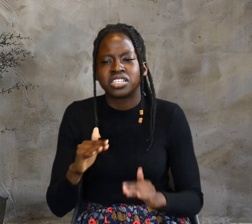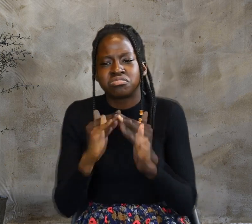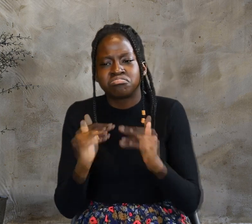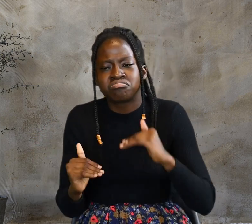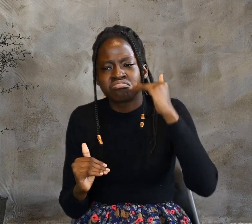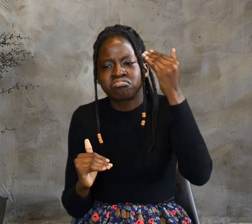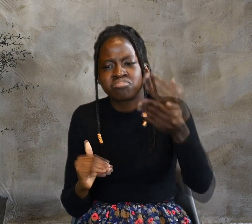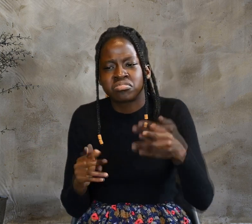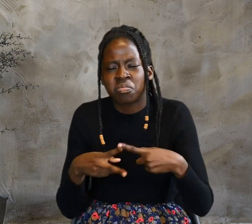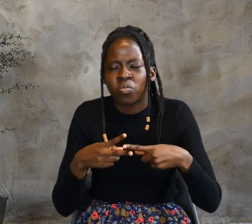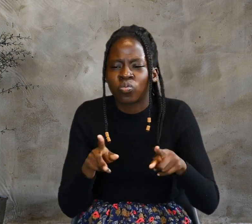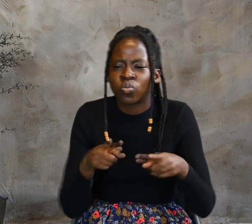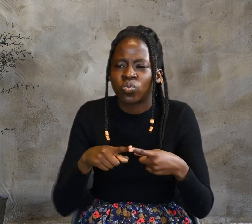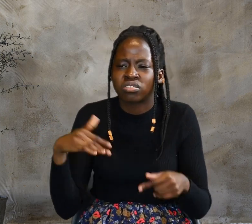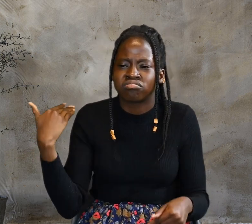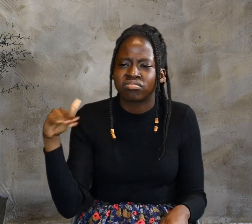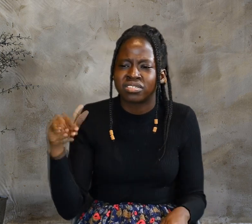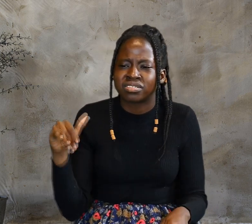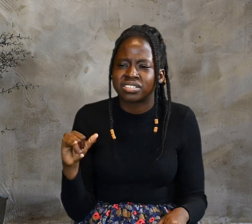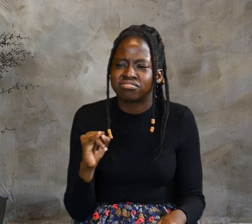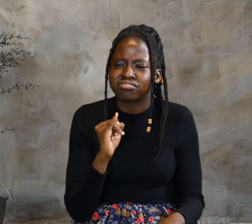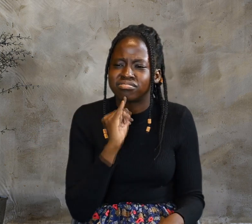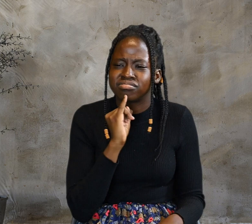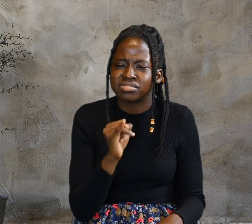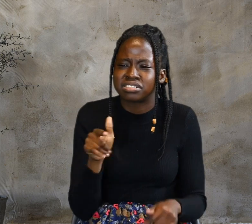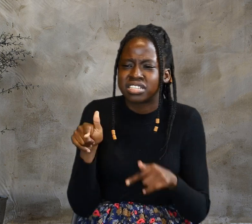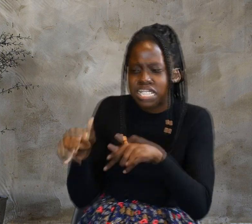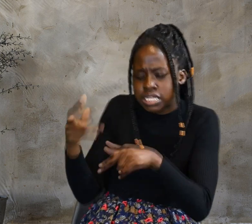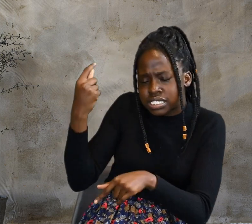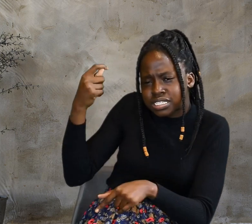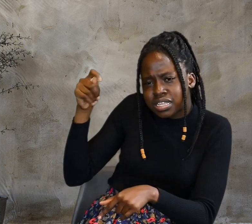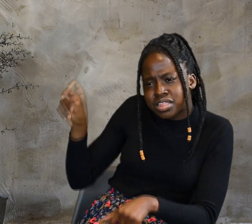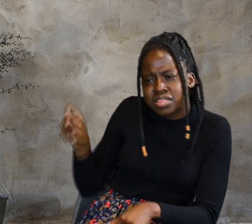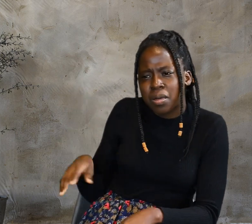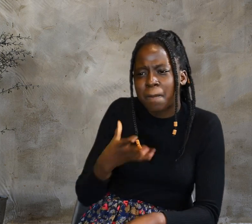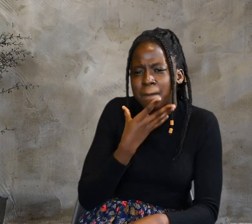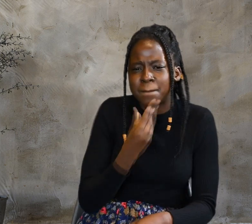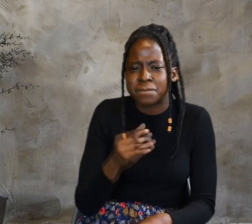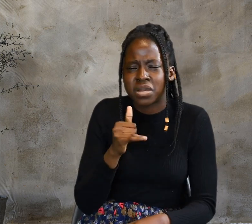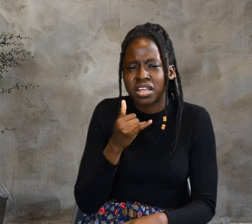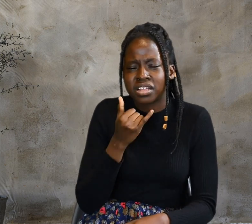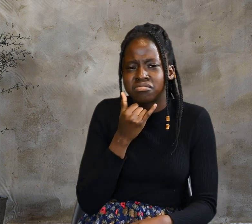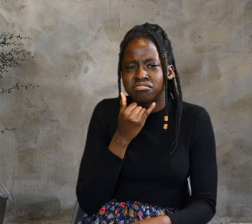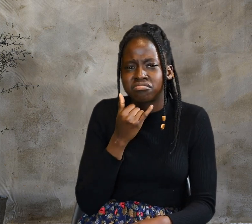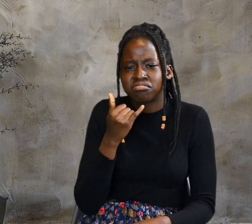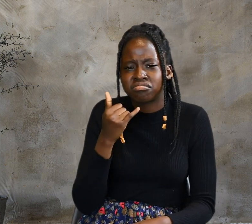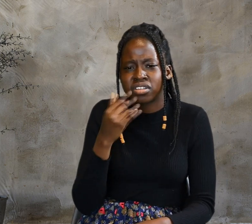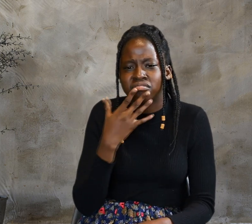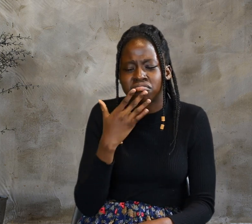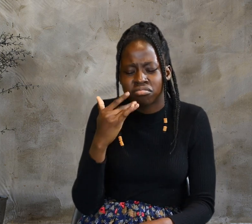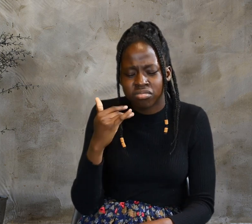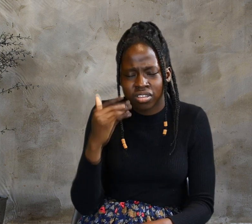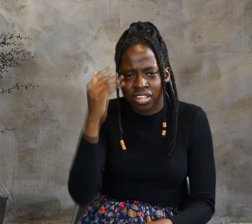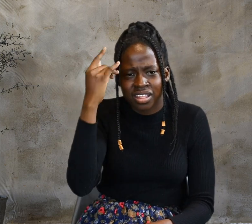the man they are trying to kill? Here he is, speaking publicly,